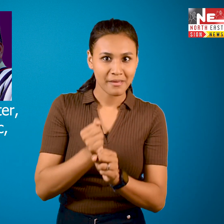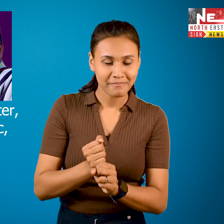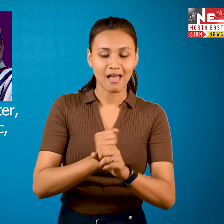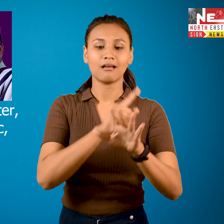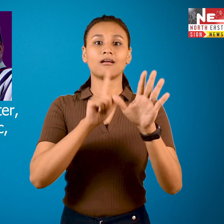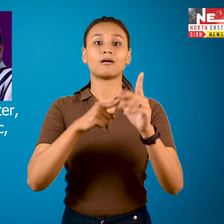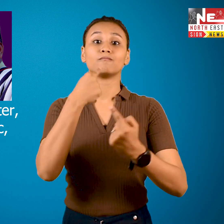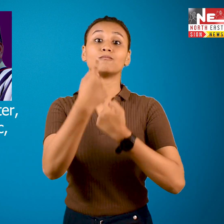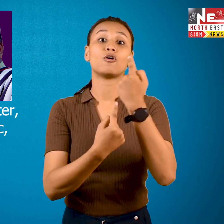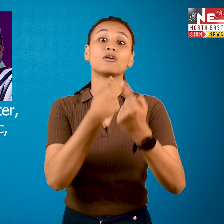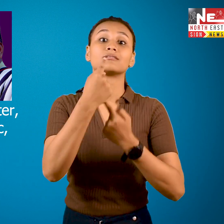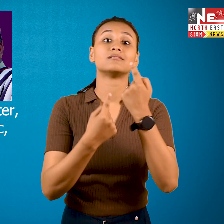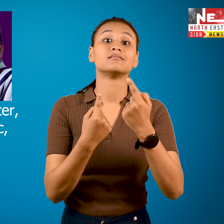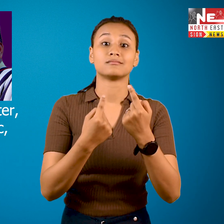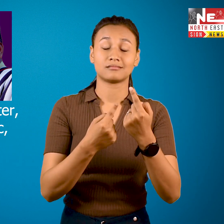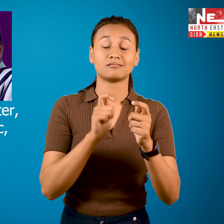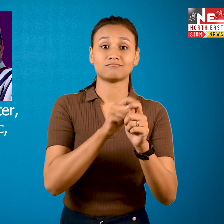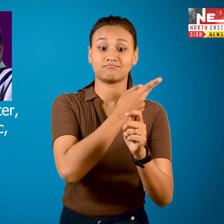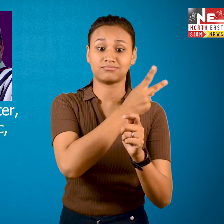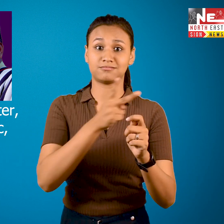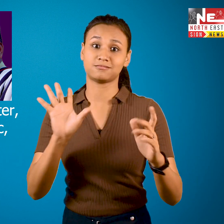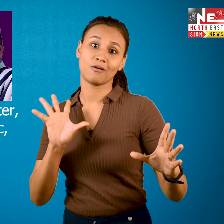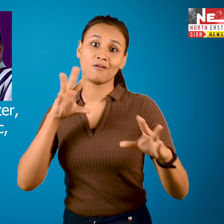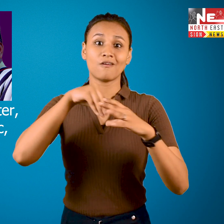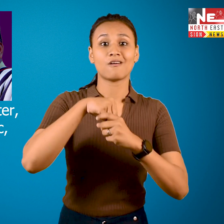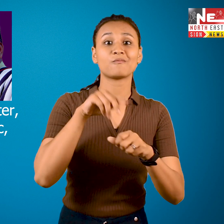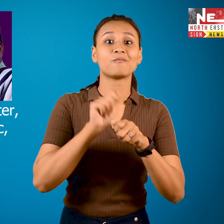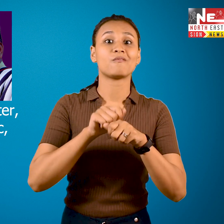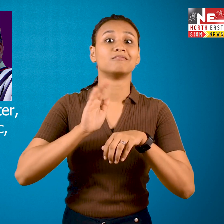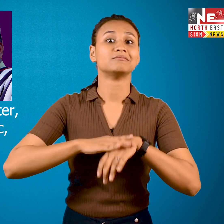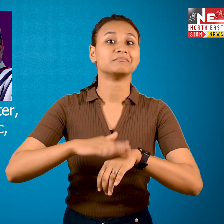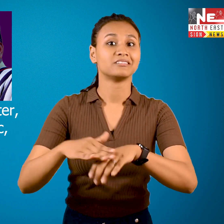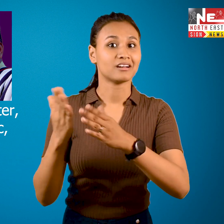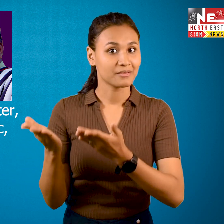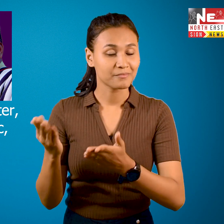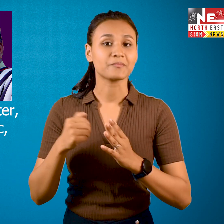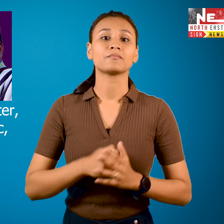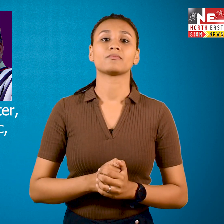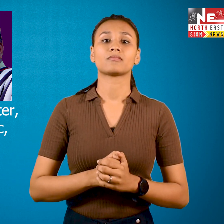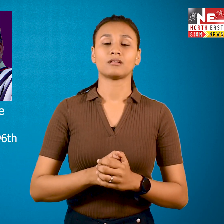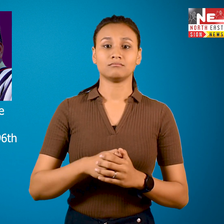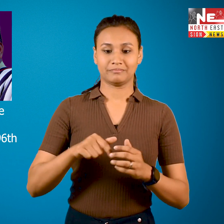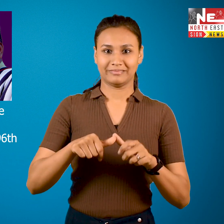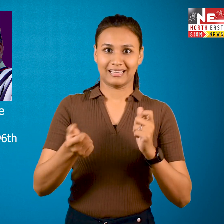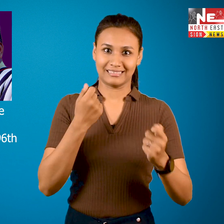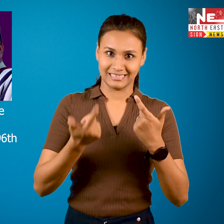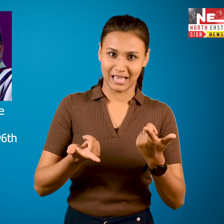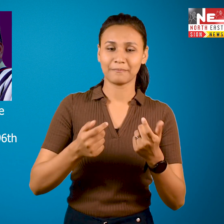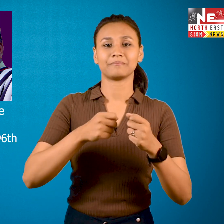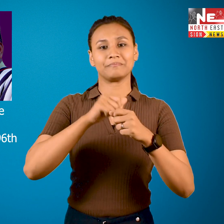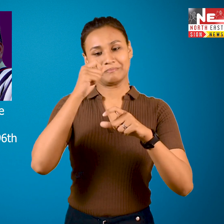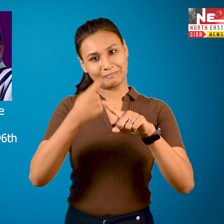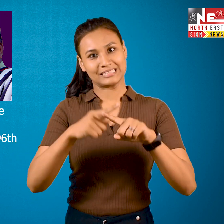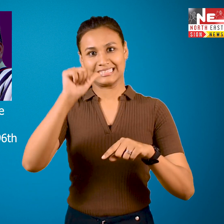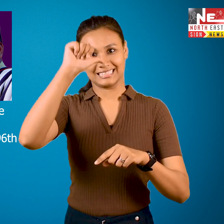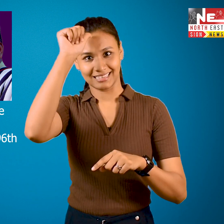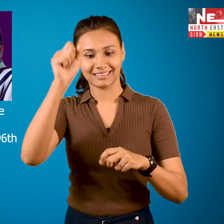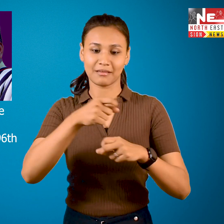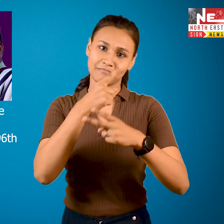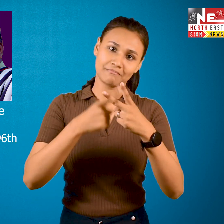Bupen Hazarikaz's contribution to the Assamese culture and music will always remain alive in hearts of the Assamese